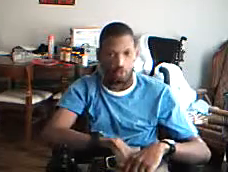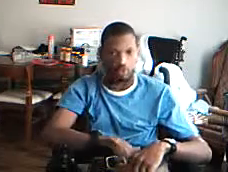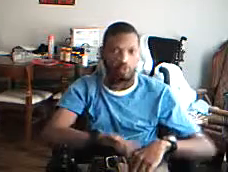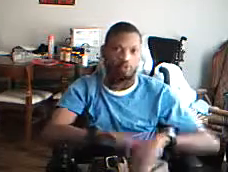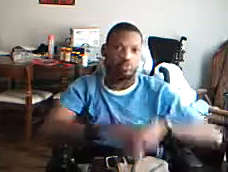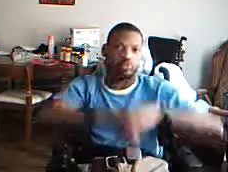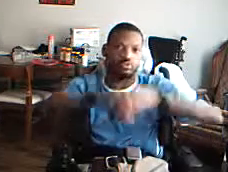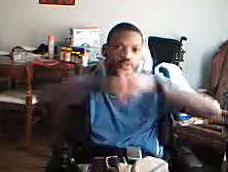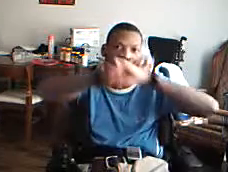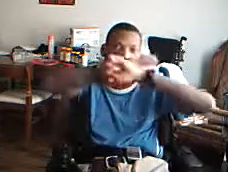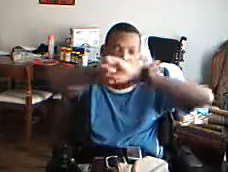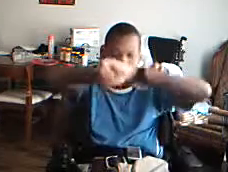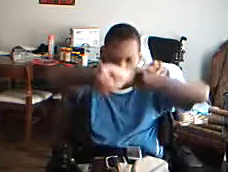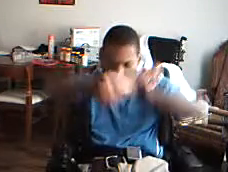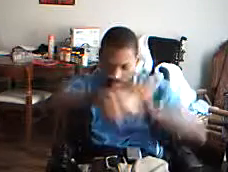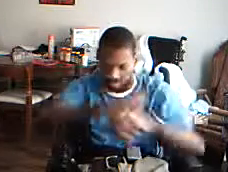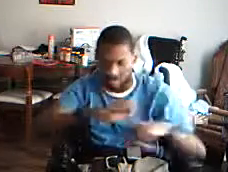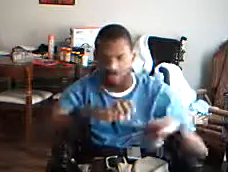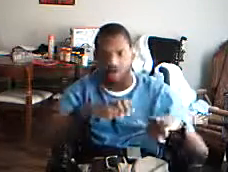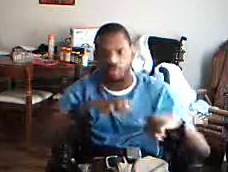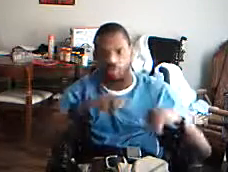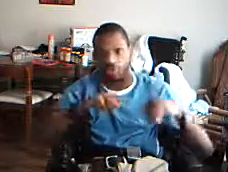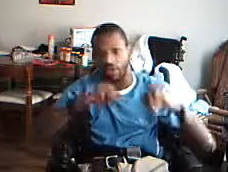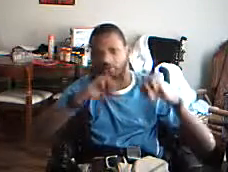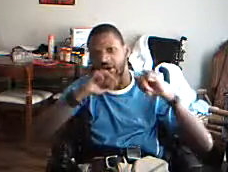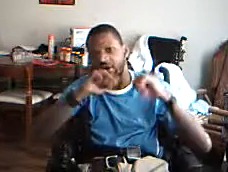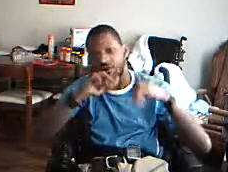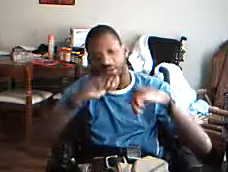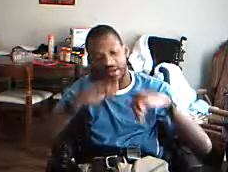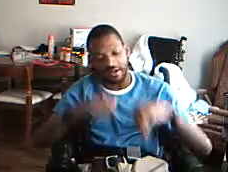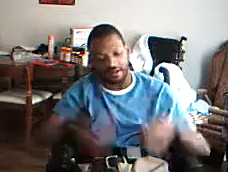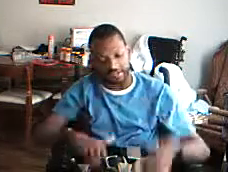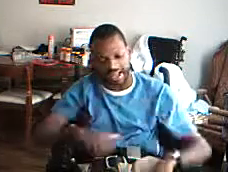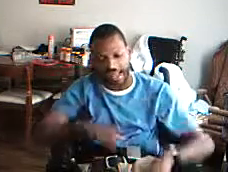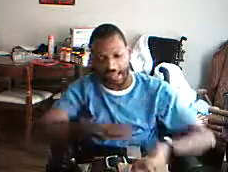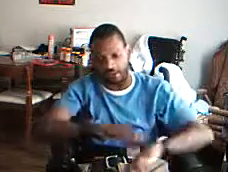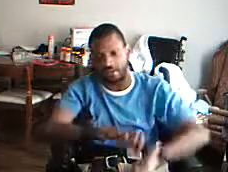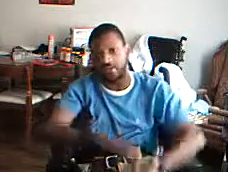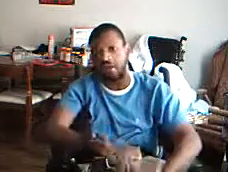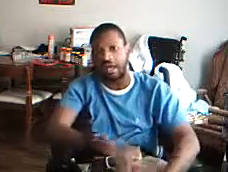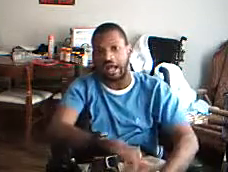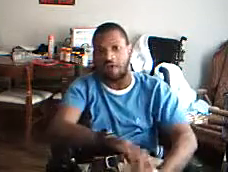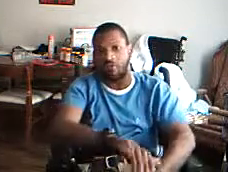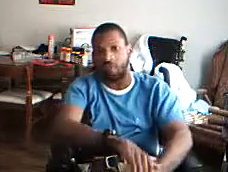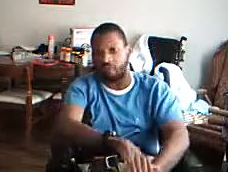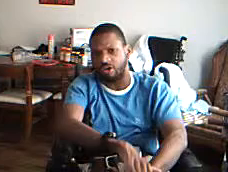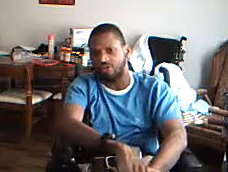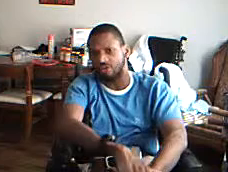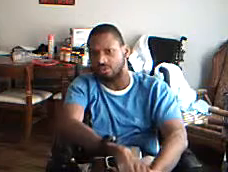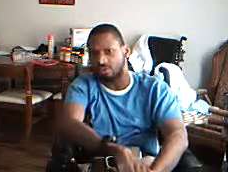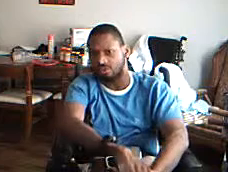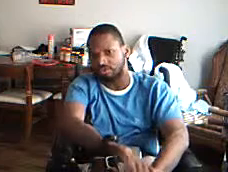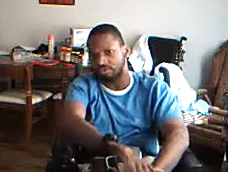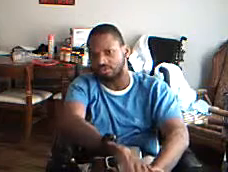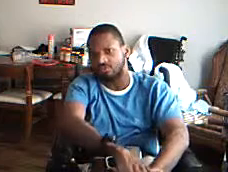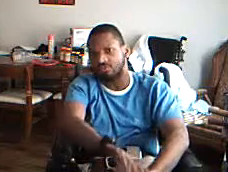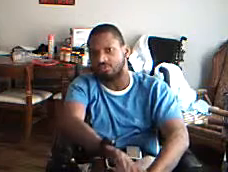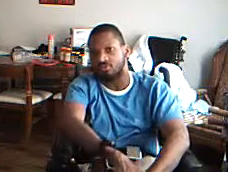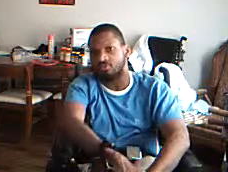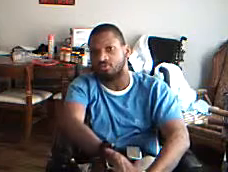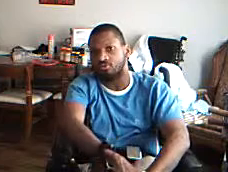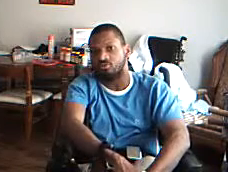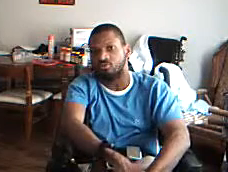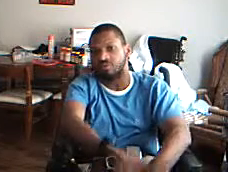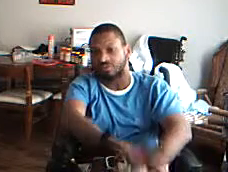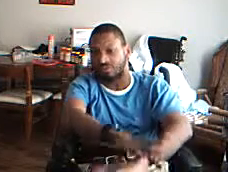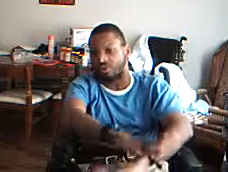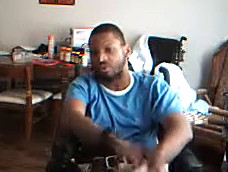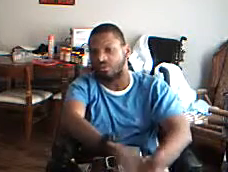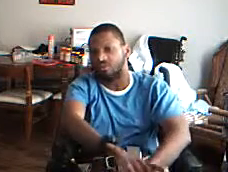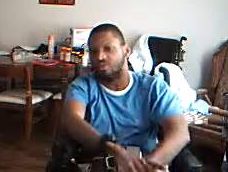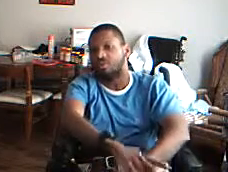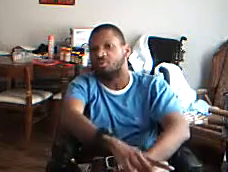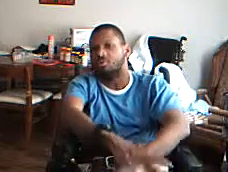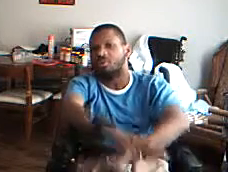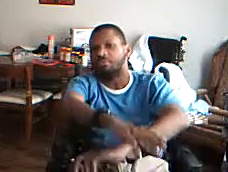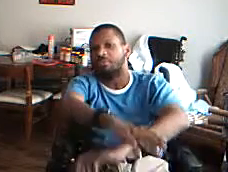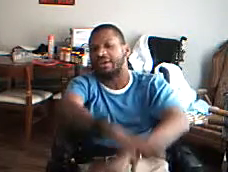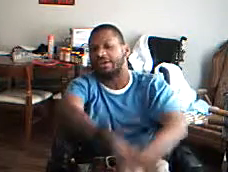Now, when we are being attacked, our first response would be